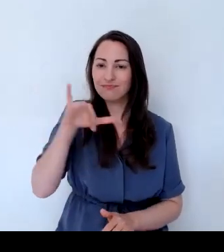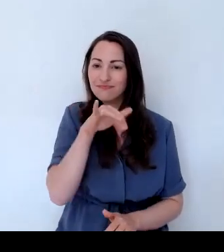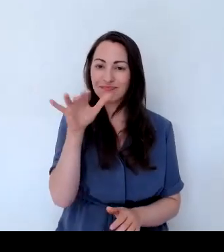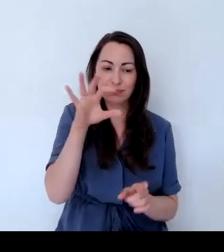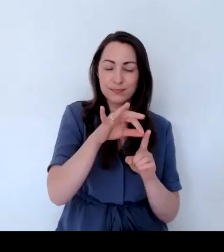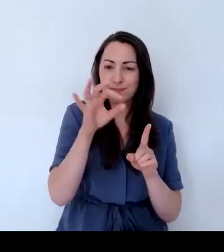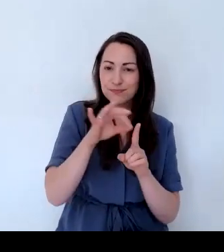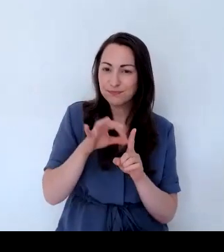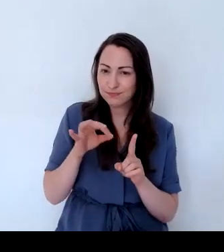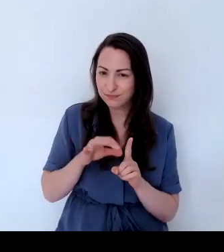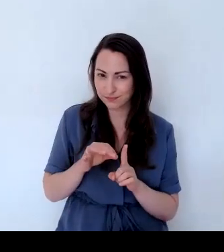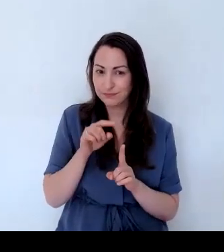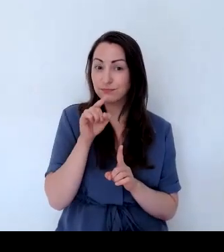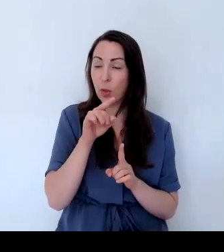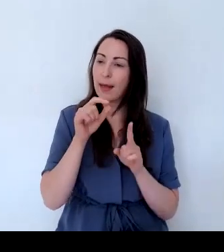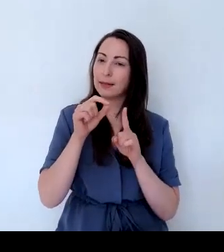pyrocancer.